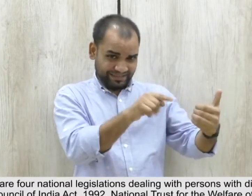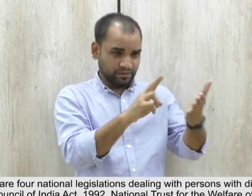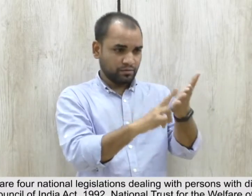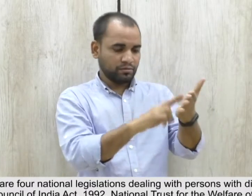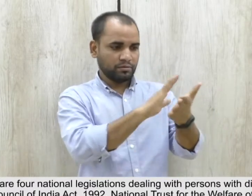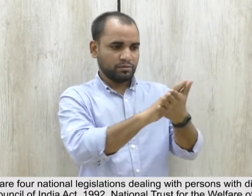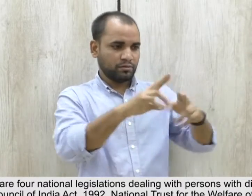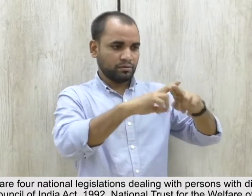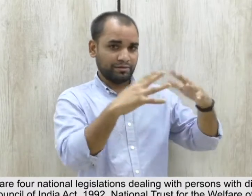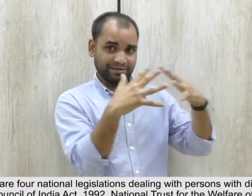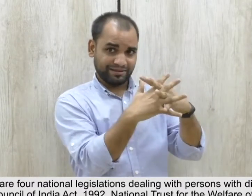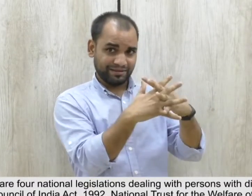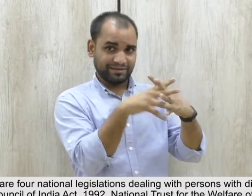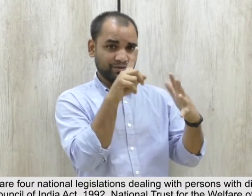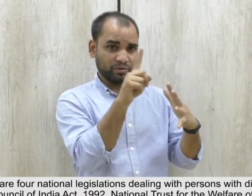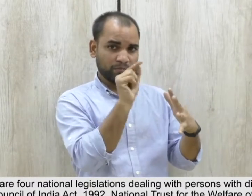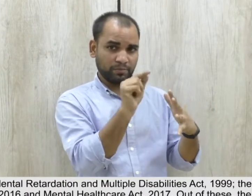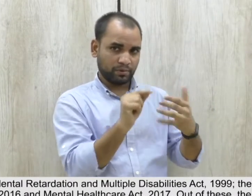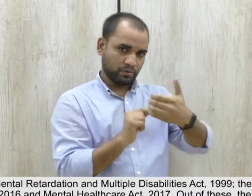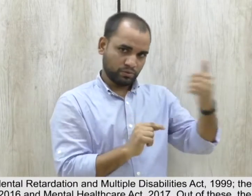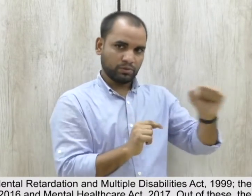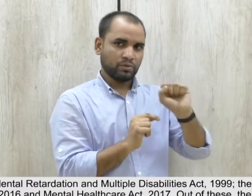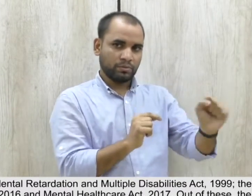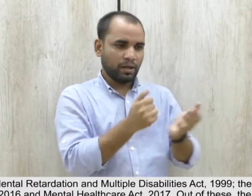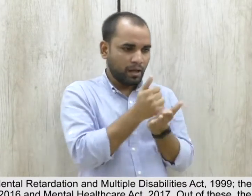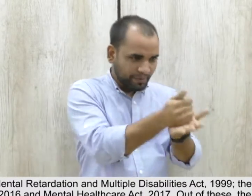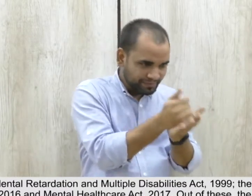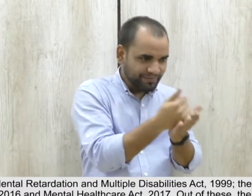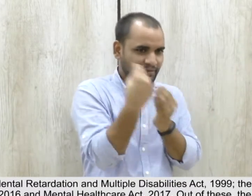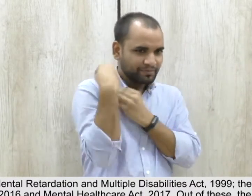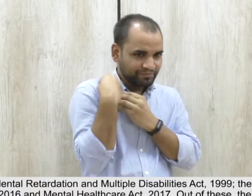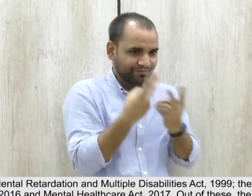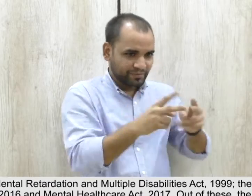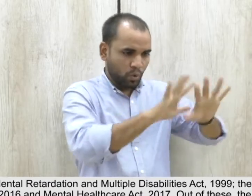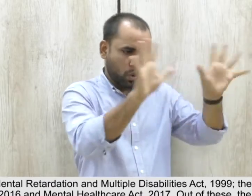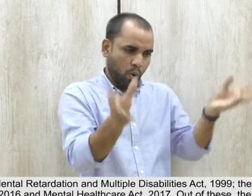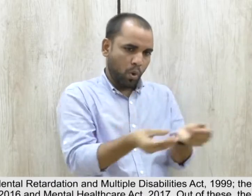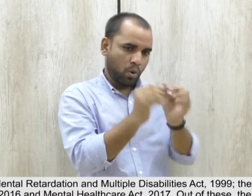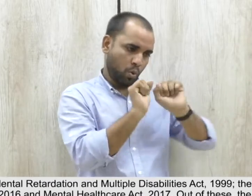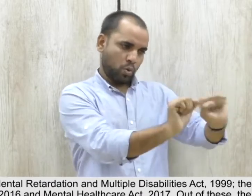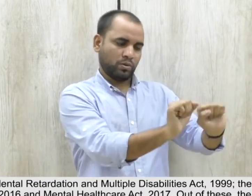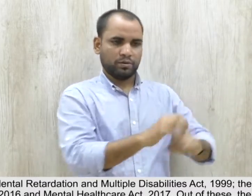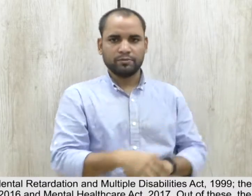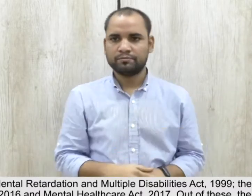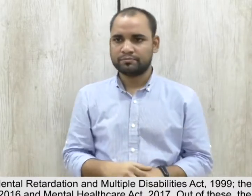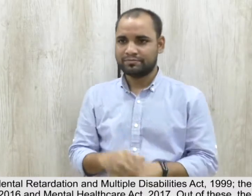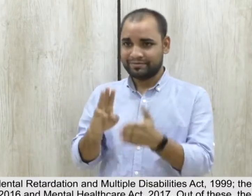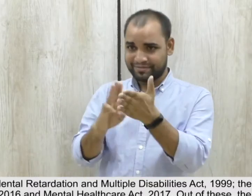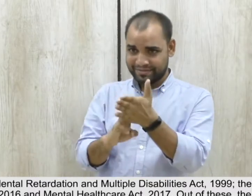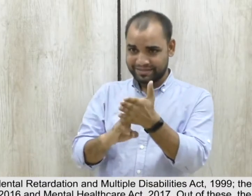the Welfare of Persons with Autism Cerebral Policy Mental Retardation And Multiple Disabilities